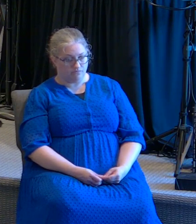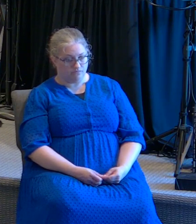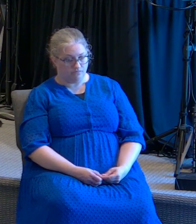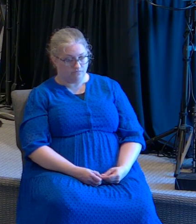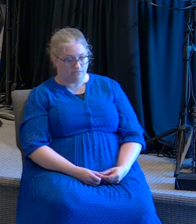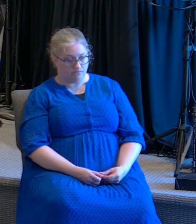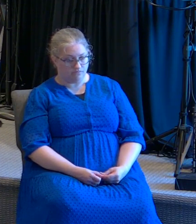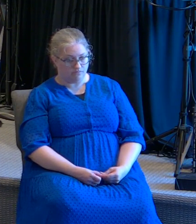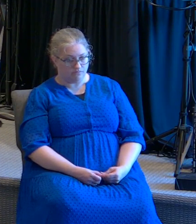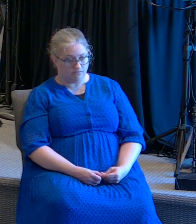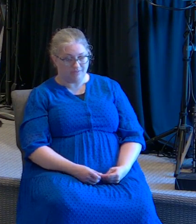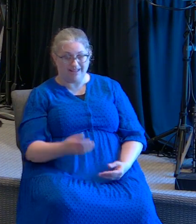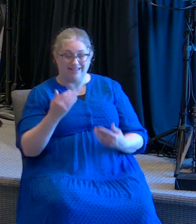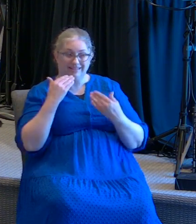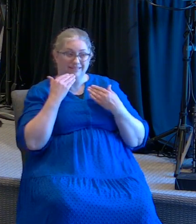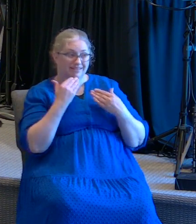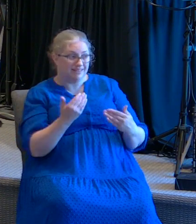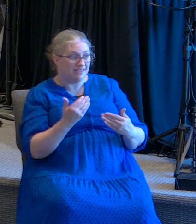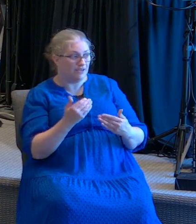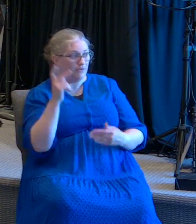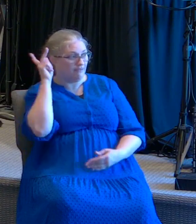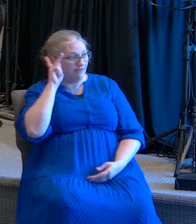thank you thank thank swan for being sensitive unto god